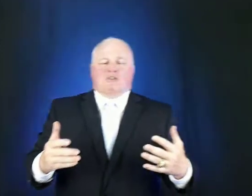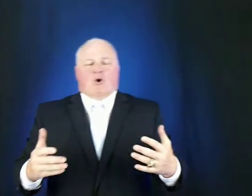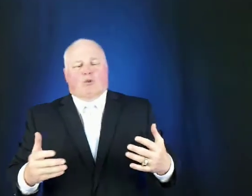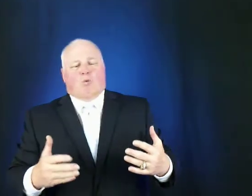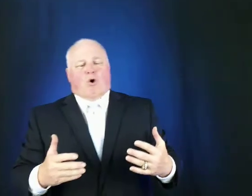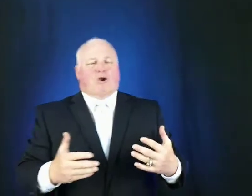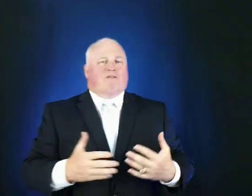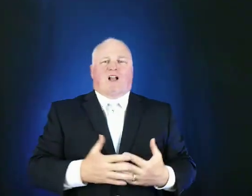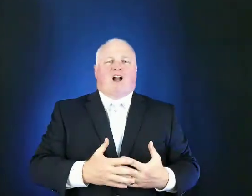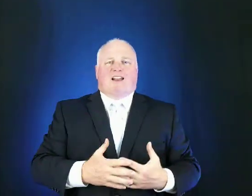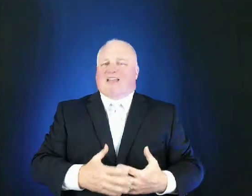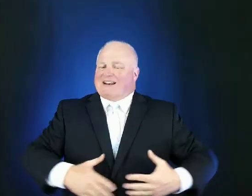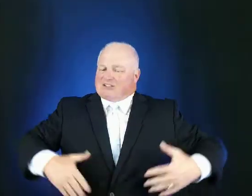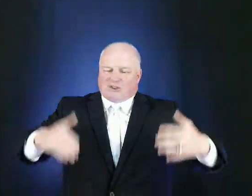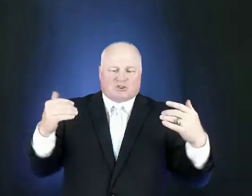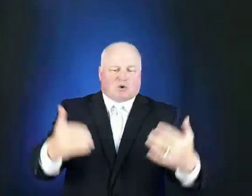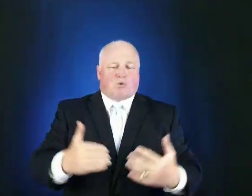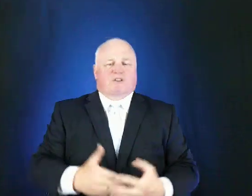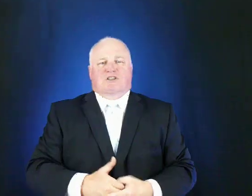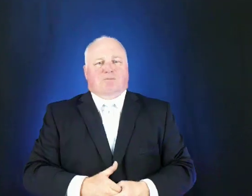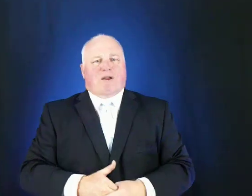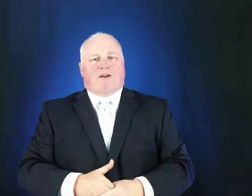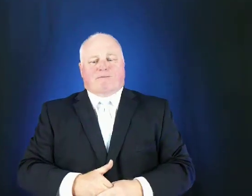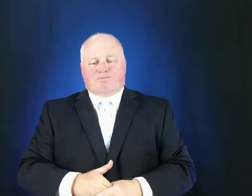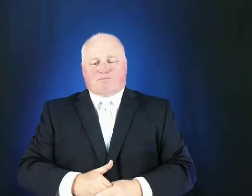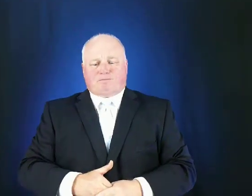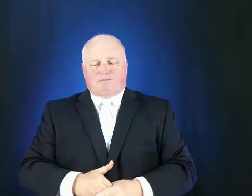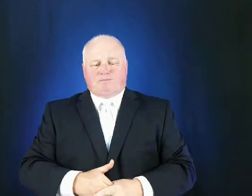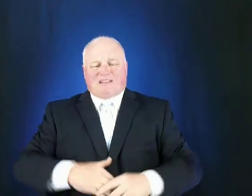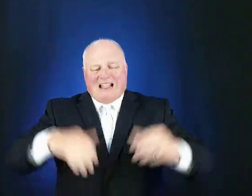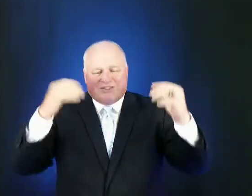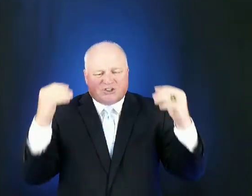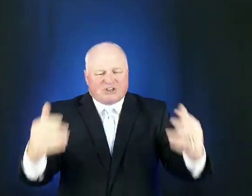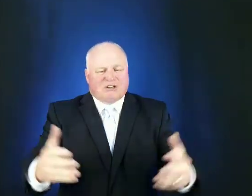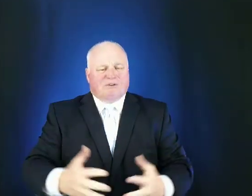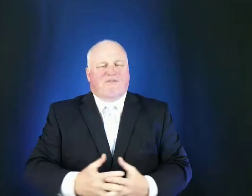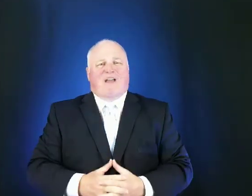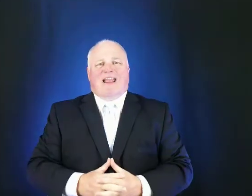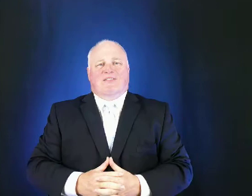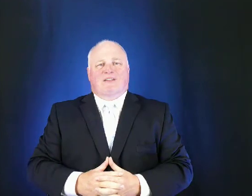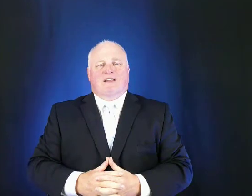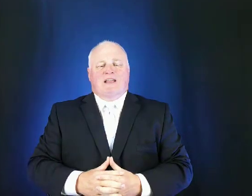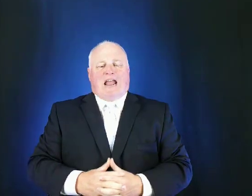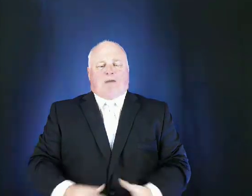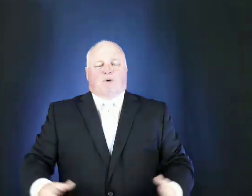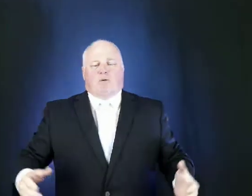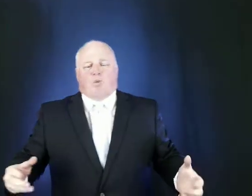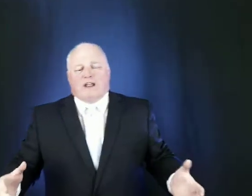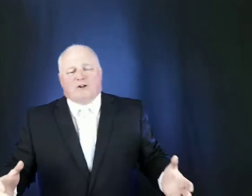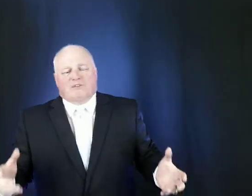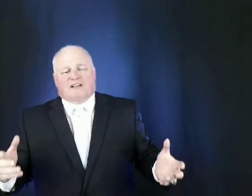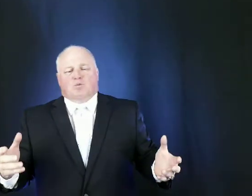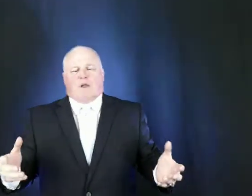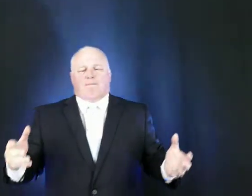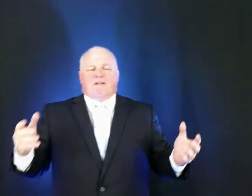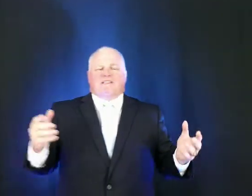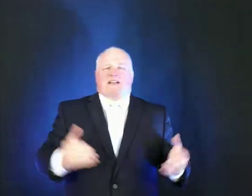are the word of god that is the sword of the spirit and the shield of faith and we wield these weapons in